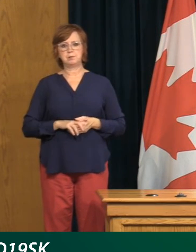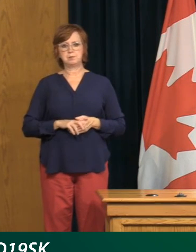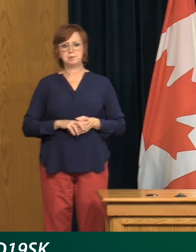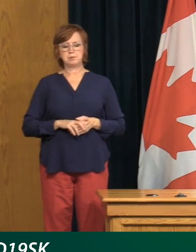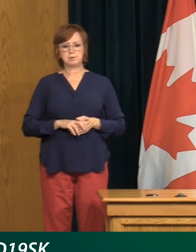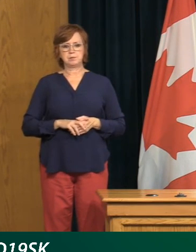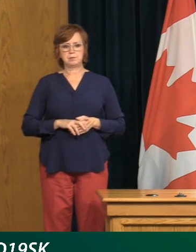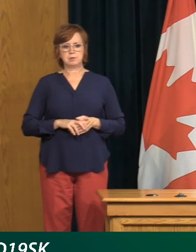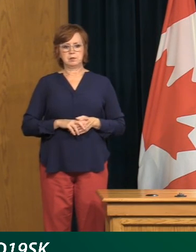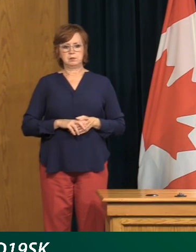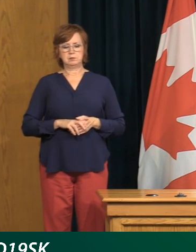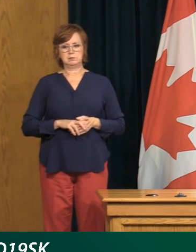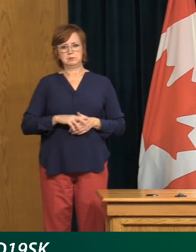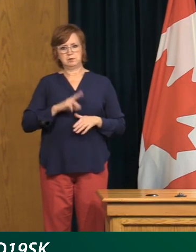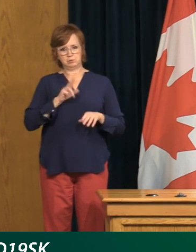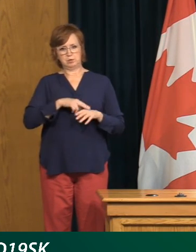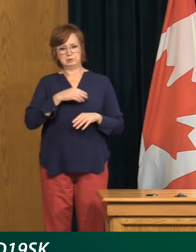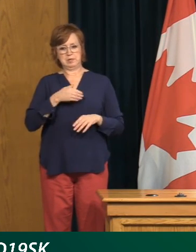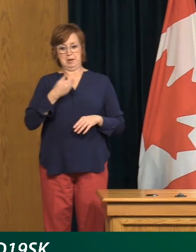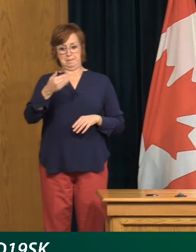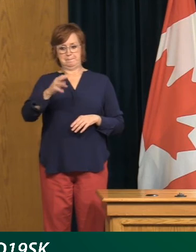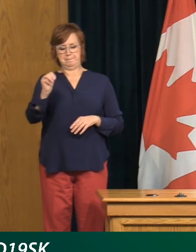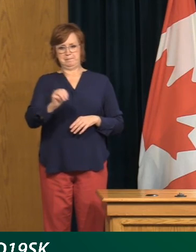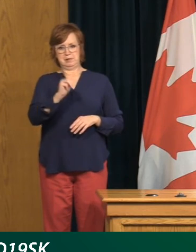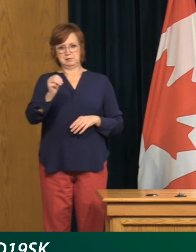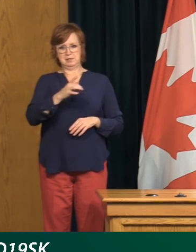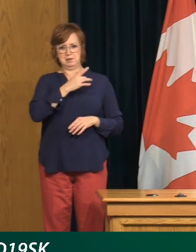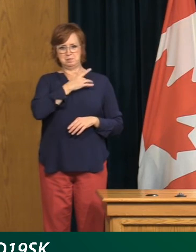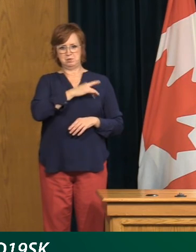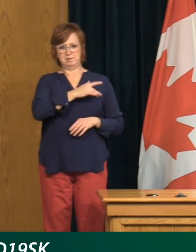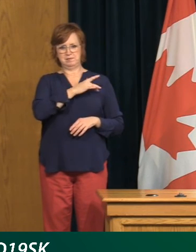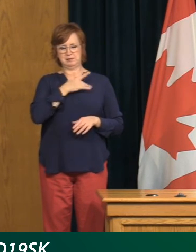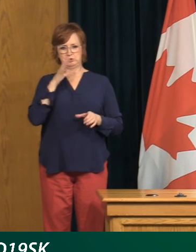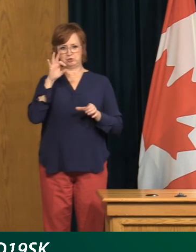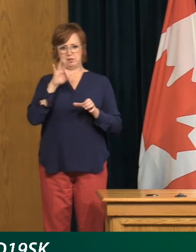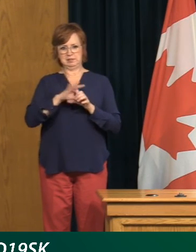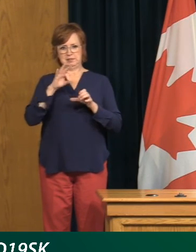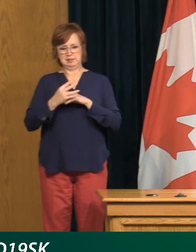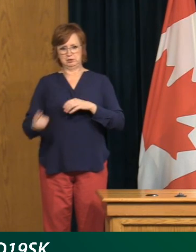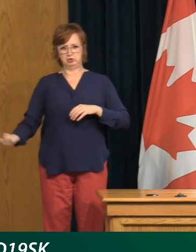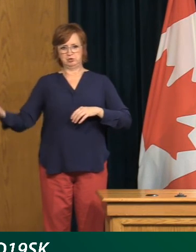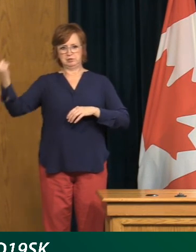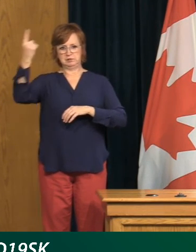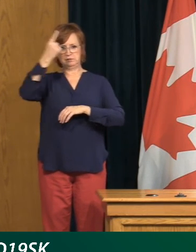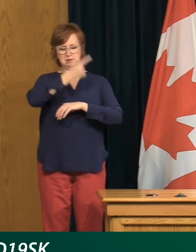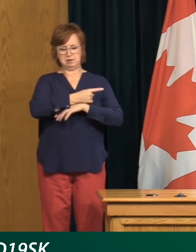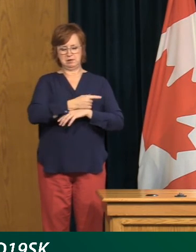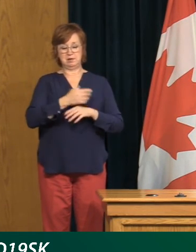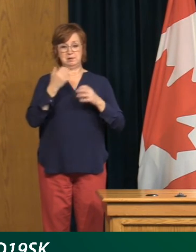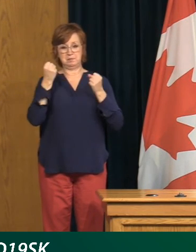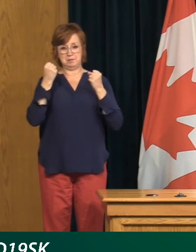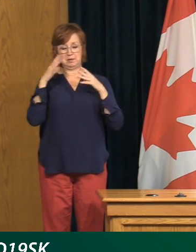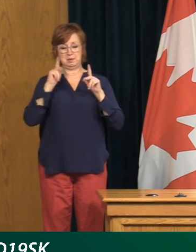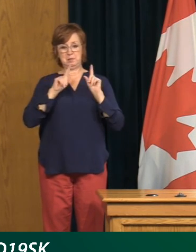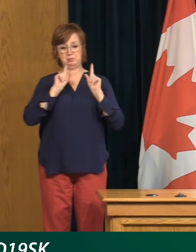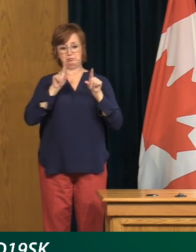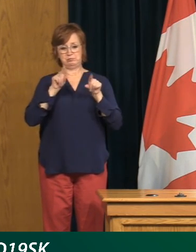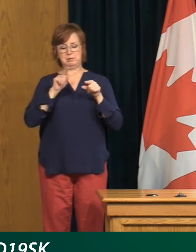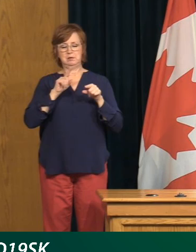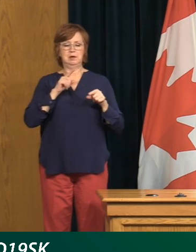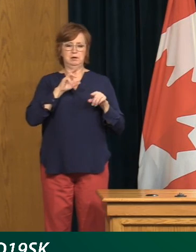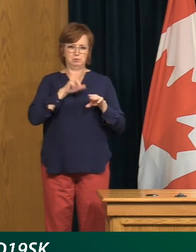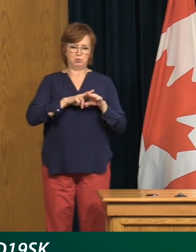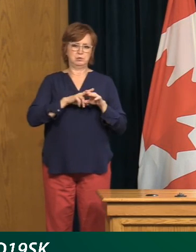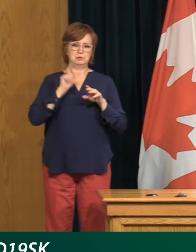course, you know, provincial election Monday, a lot of people are going to be going to polling stations. I know that there's